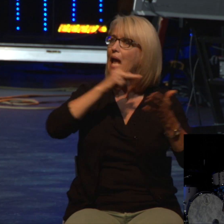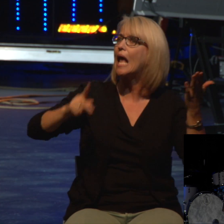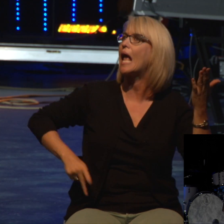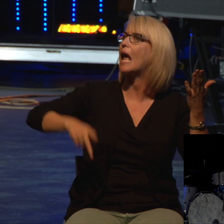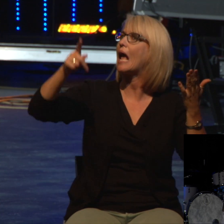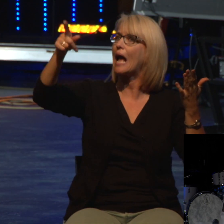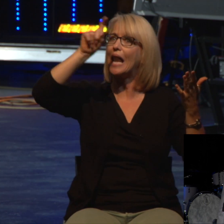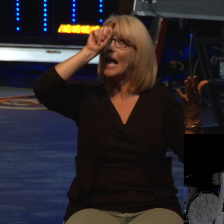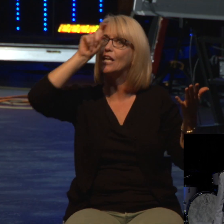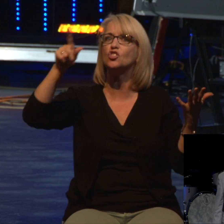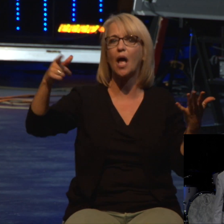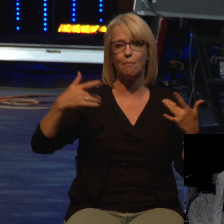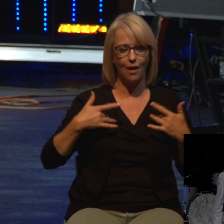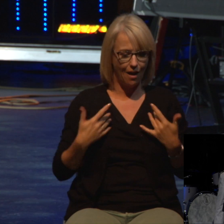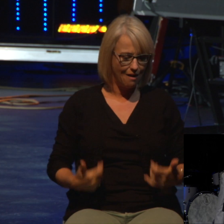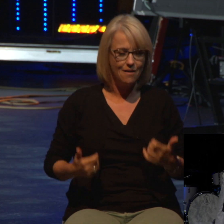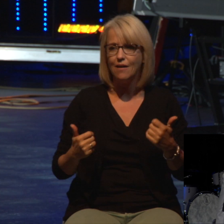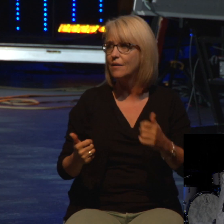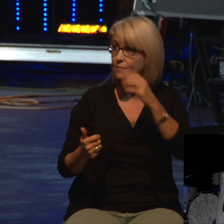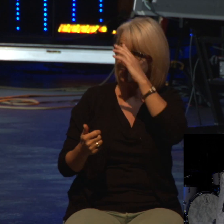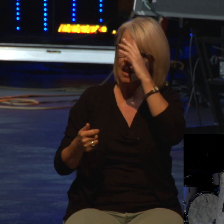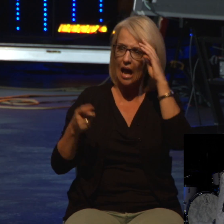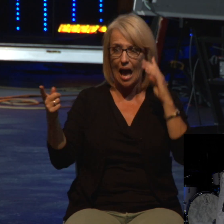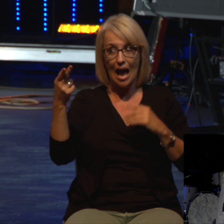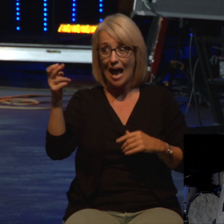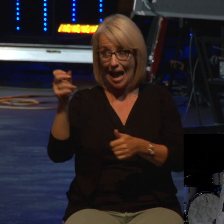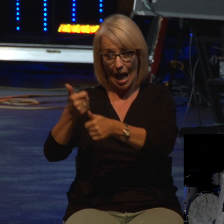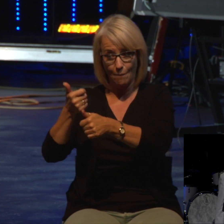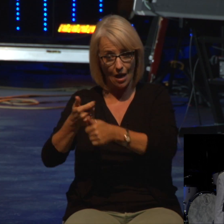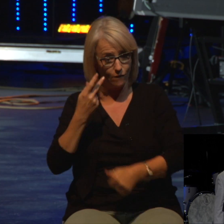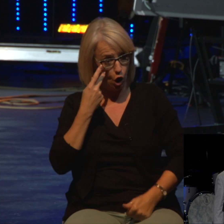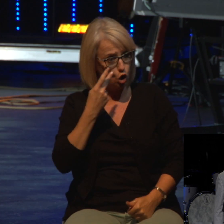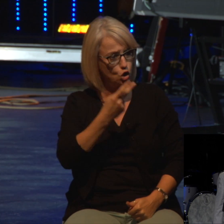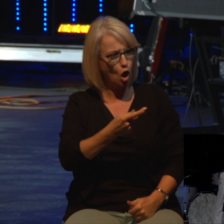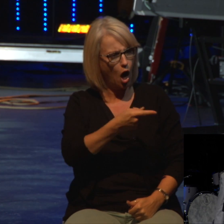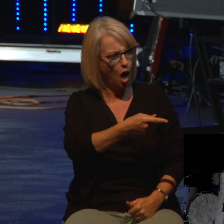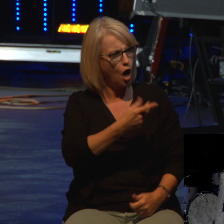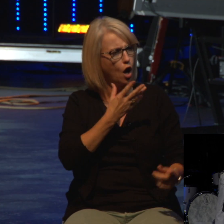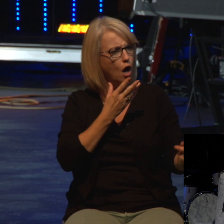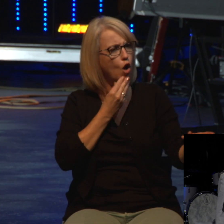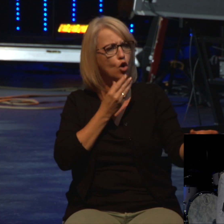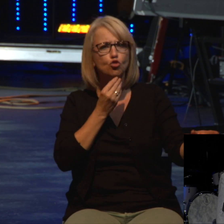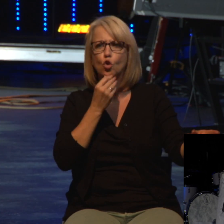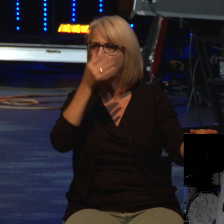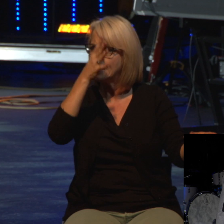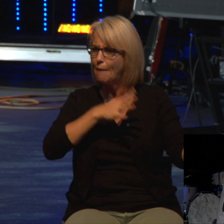Israelite who was being really threatened by an Egyptian.